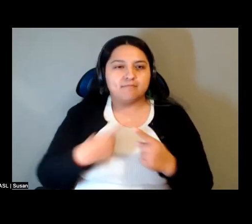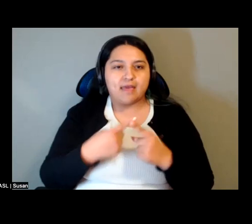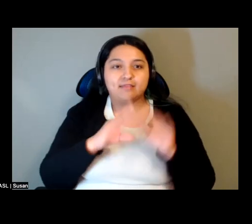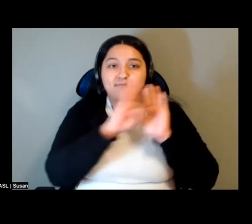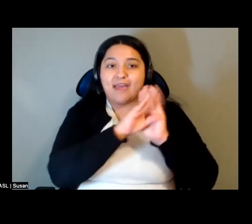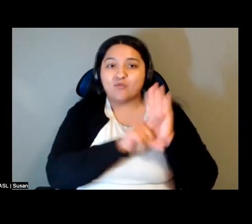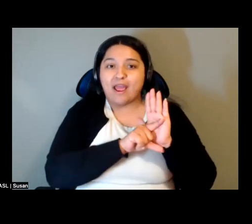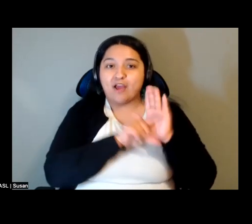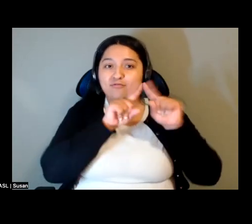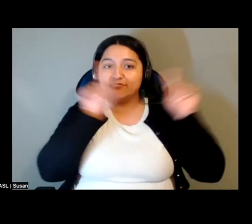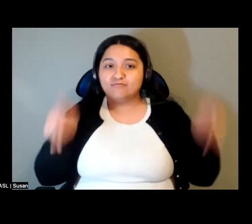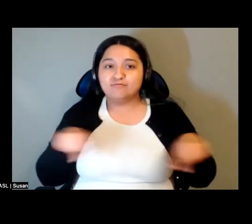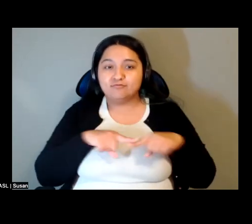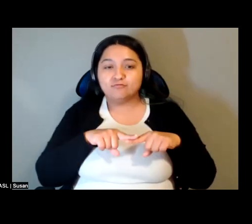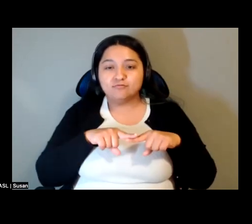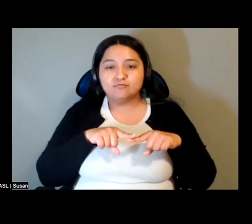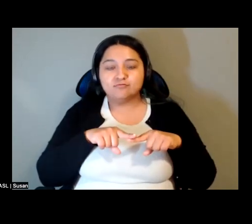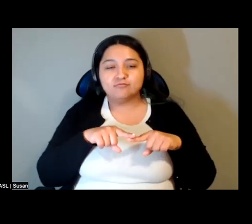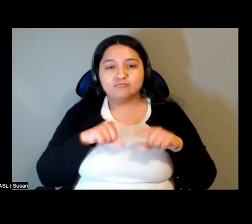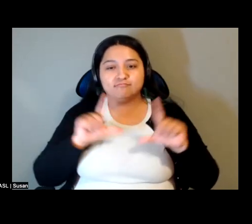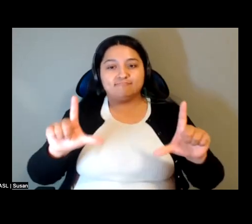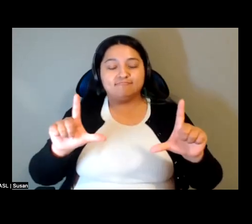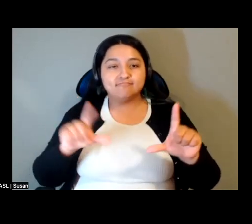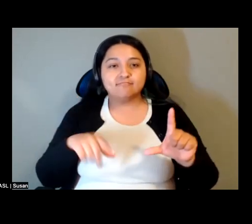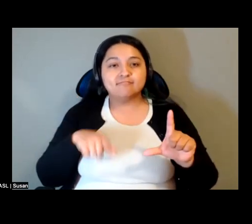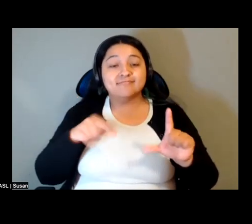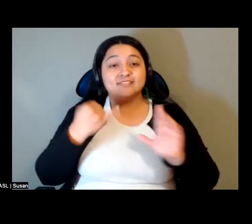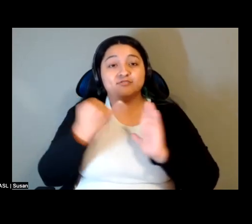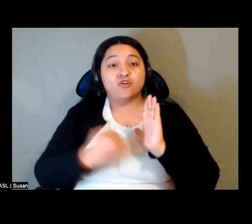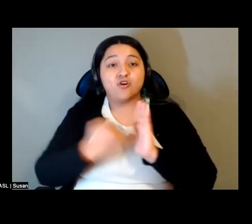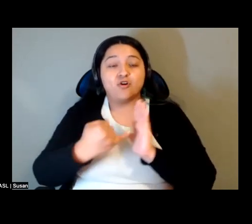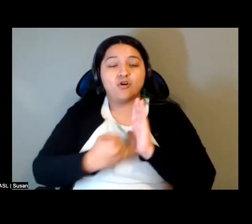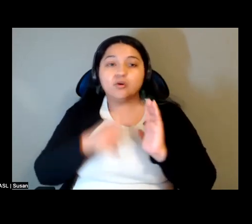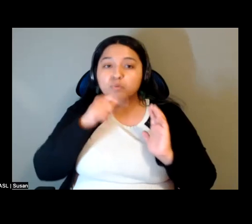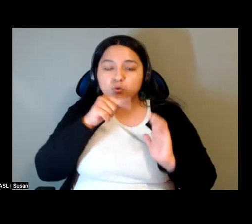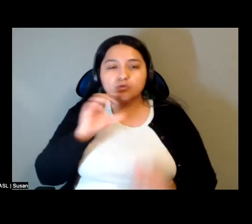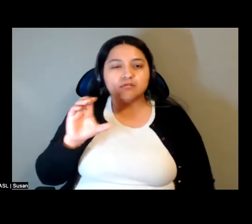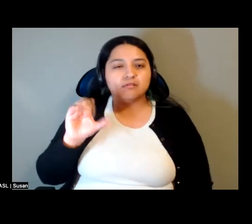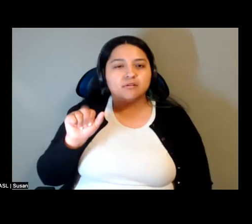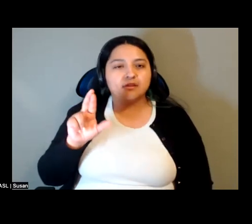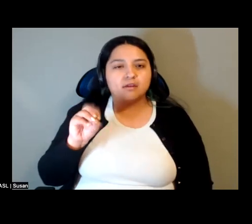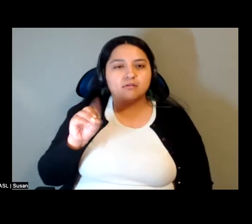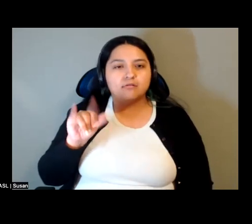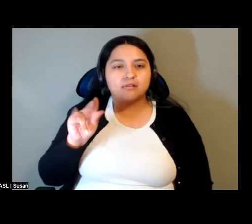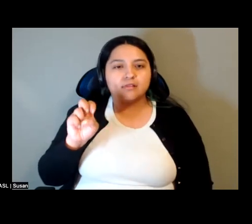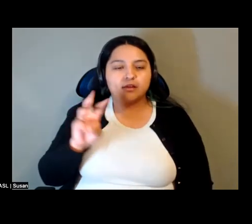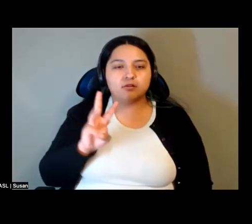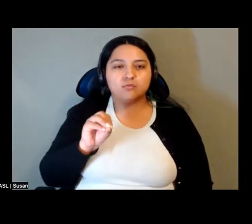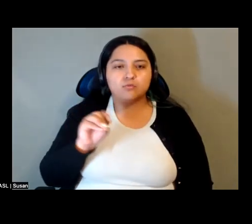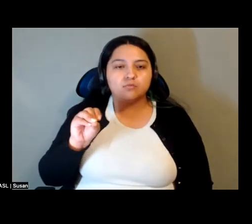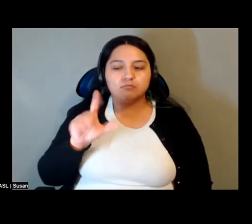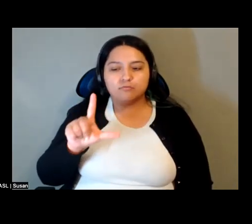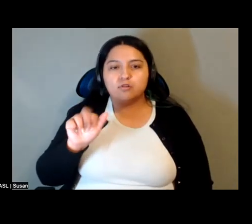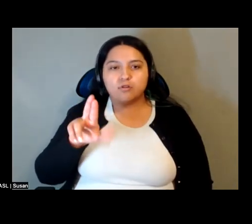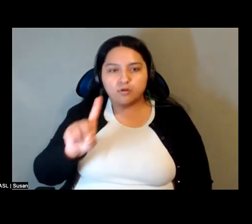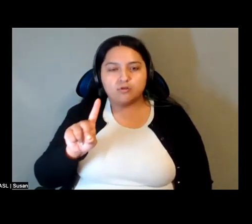was done by Caroline Wollard. It's an illustration from Caroline Wollard, so